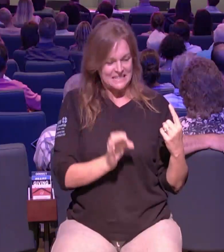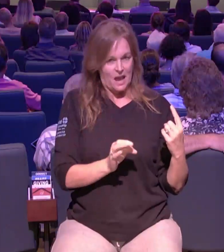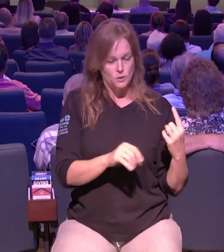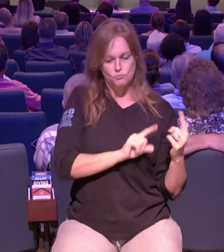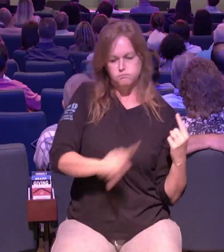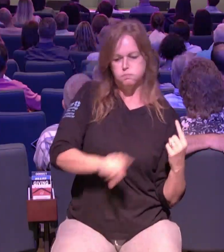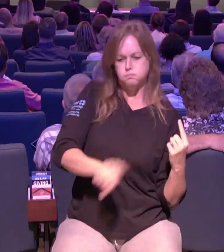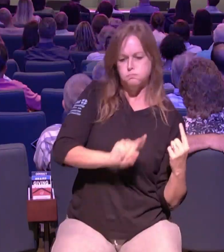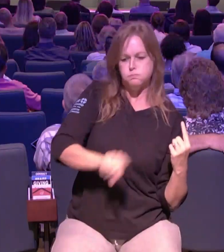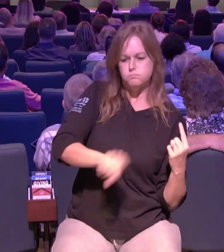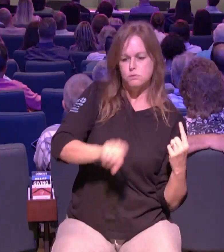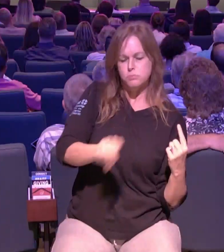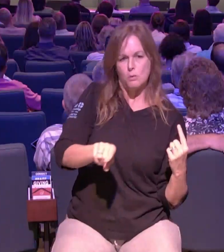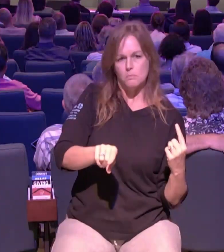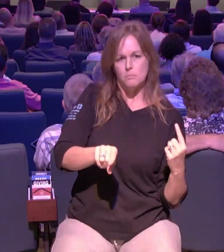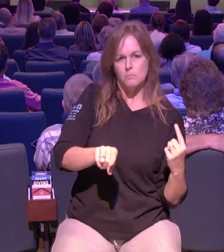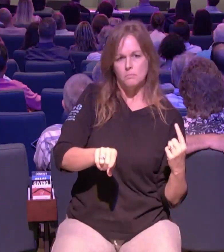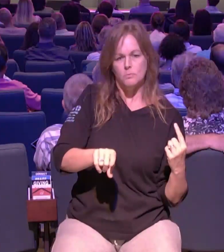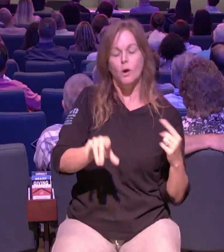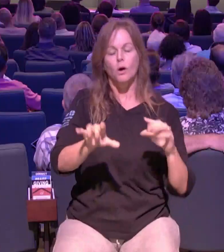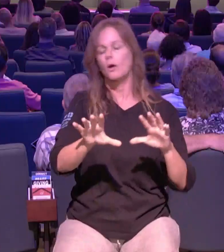so if they don't come back it ain't my fault that's all i'm saying